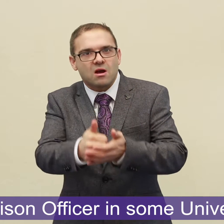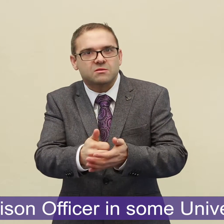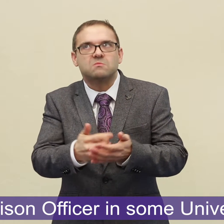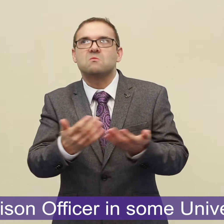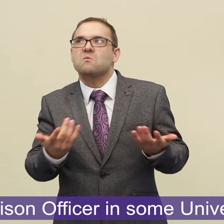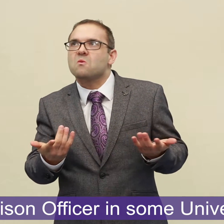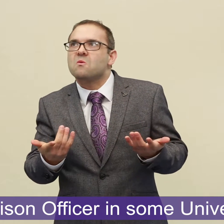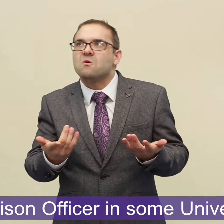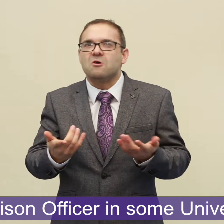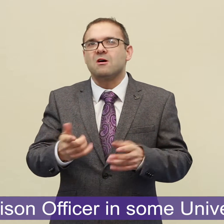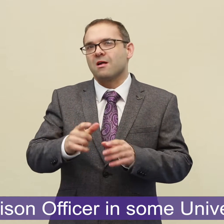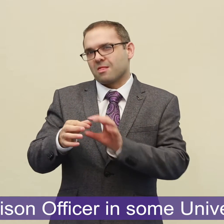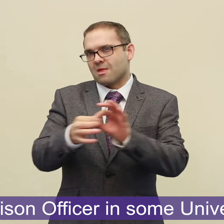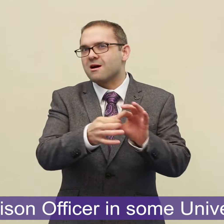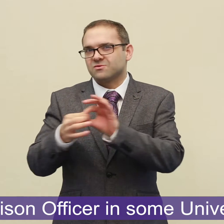liaison officer in some universities.